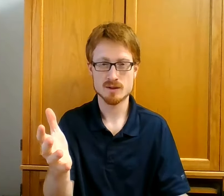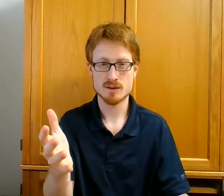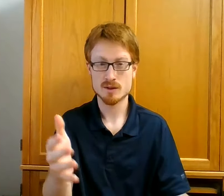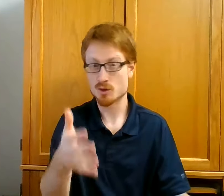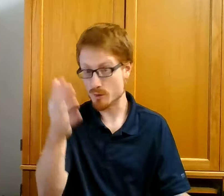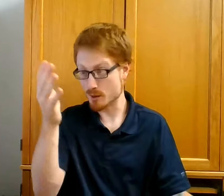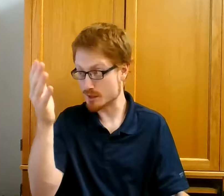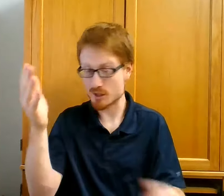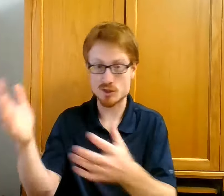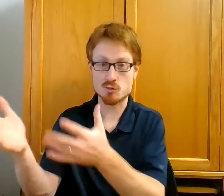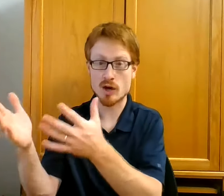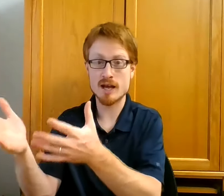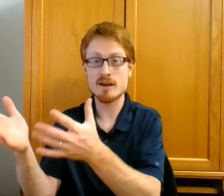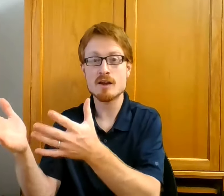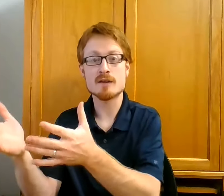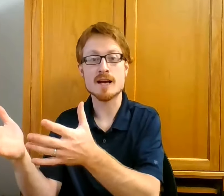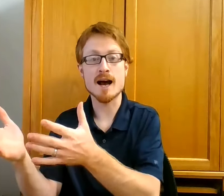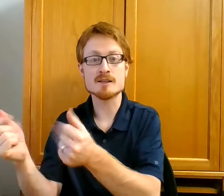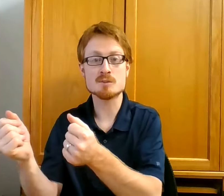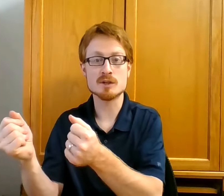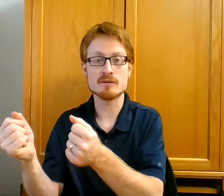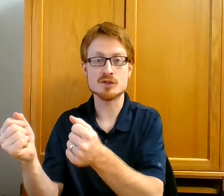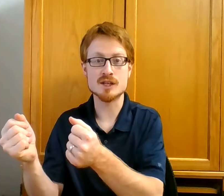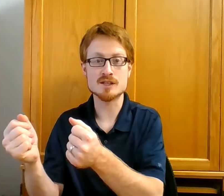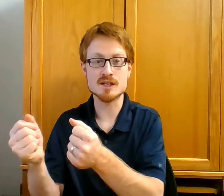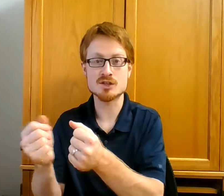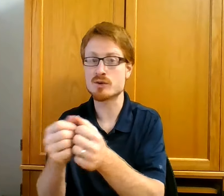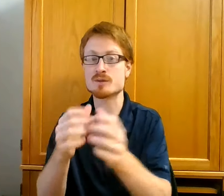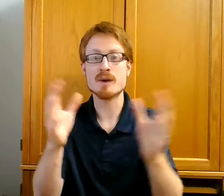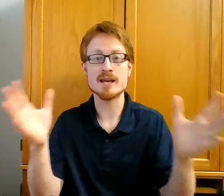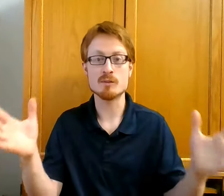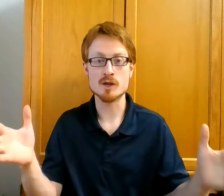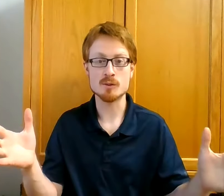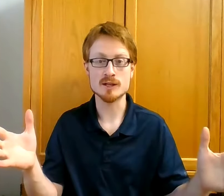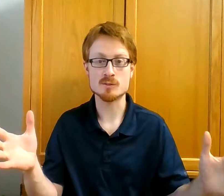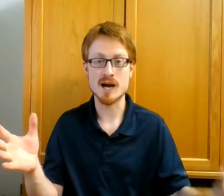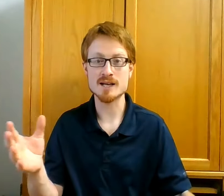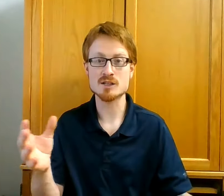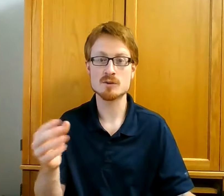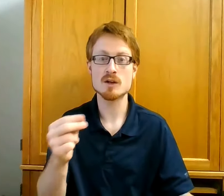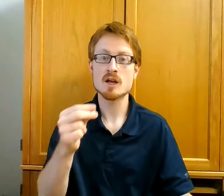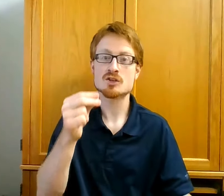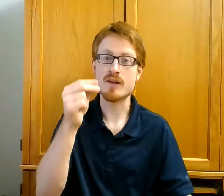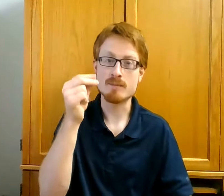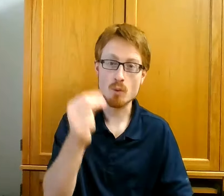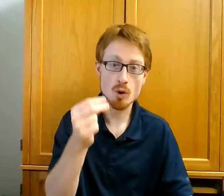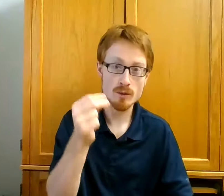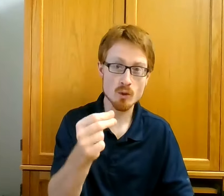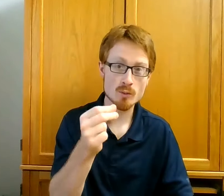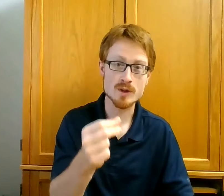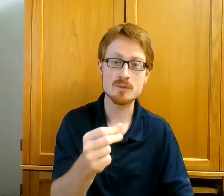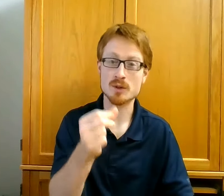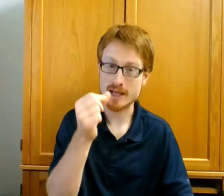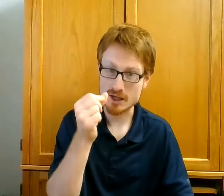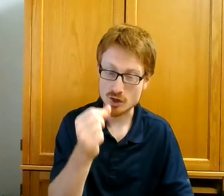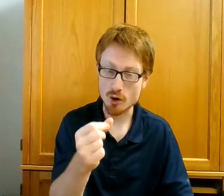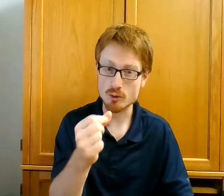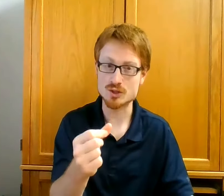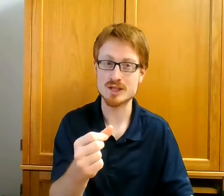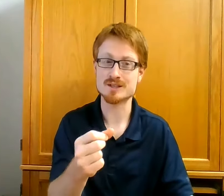Do we use it to spread the Gospel of Jesus to as many people as possible, so that more and more people can know Jesus